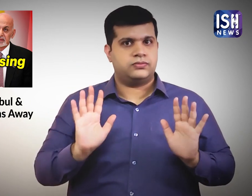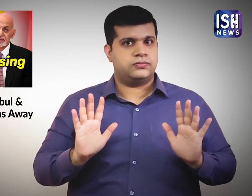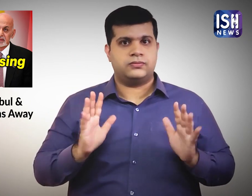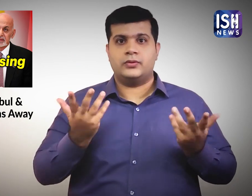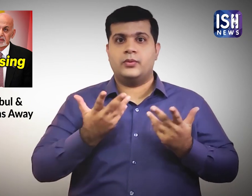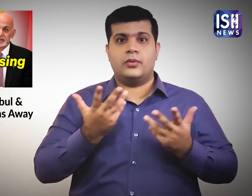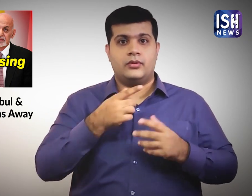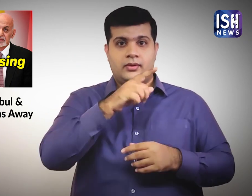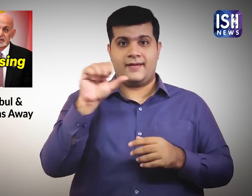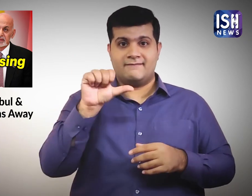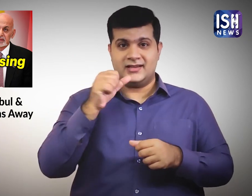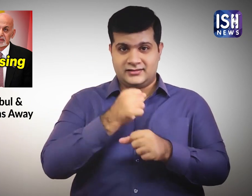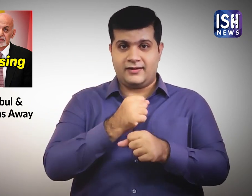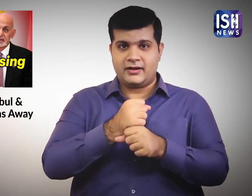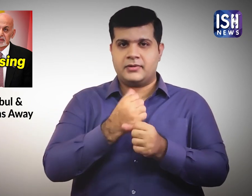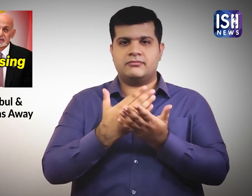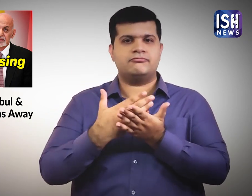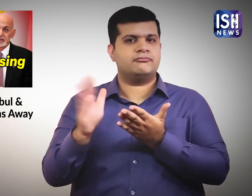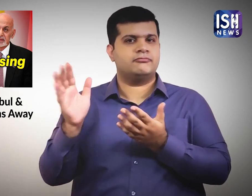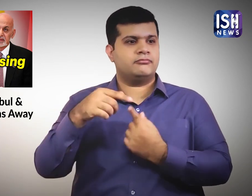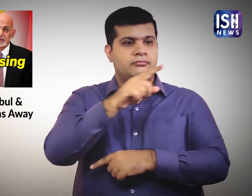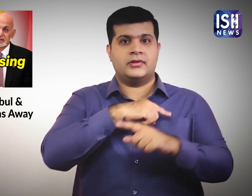People were relieved to escape the new Taliban regime.